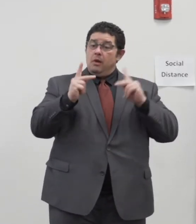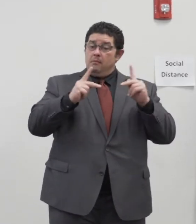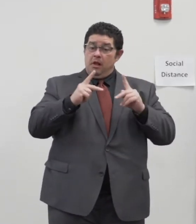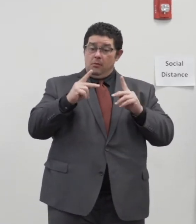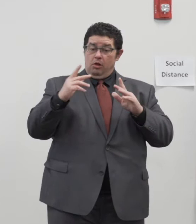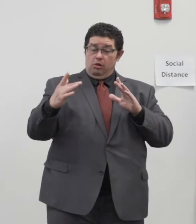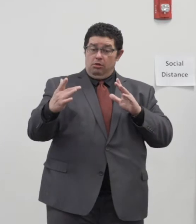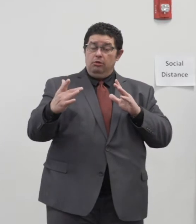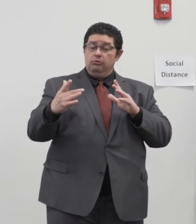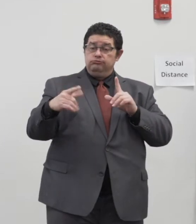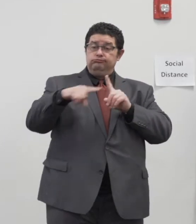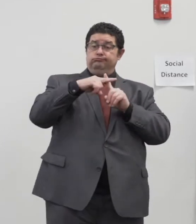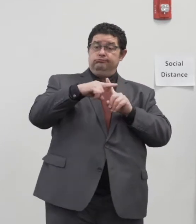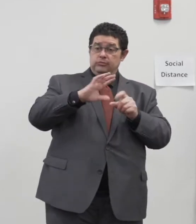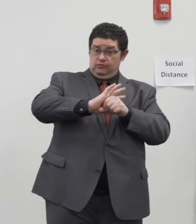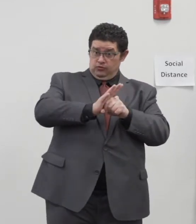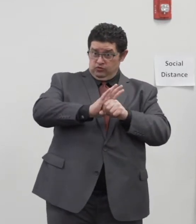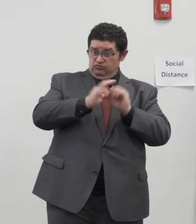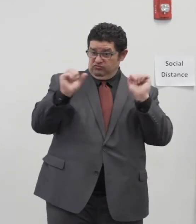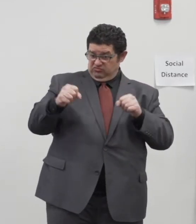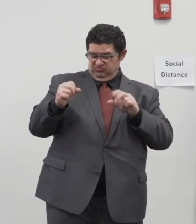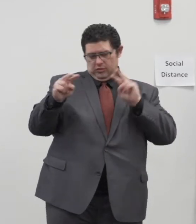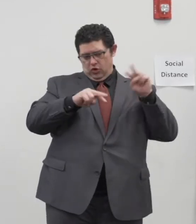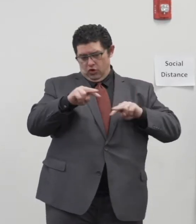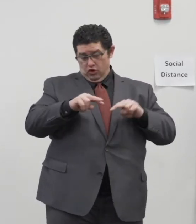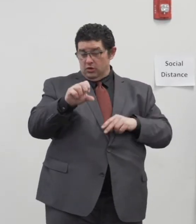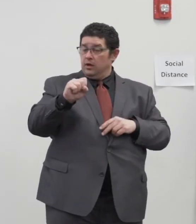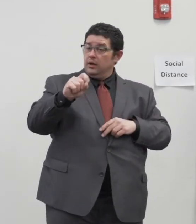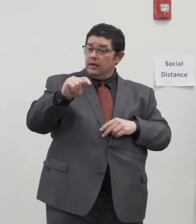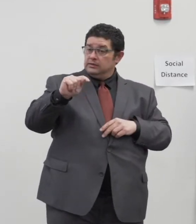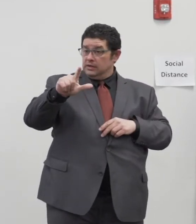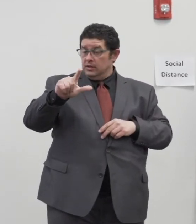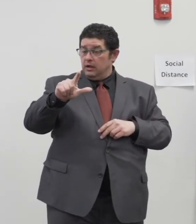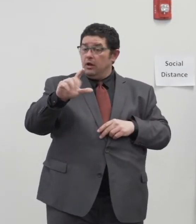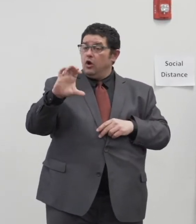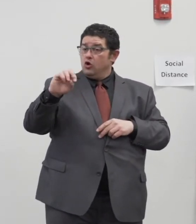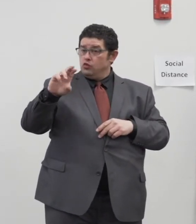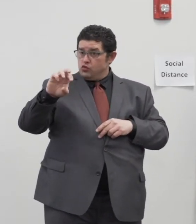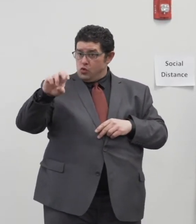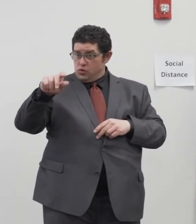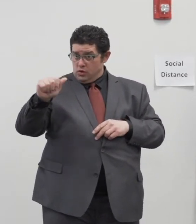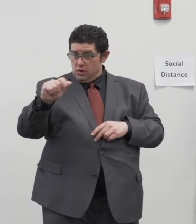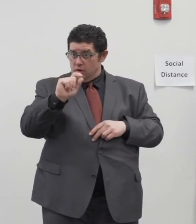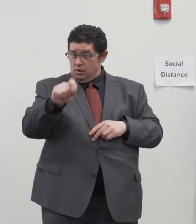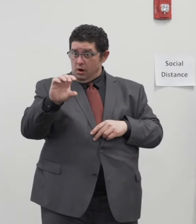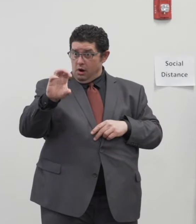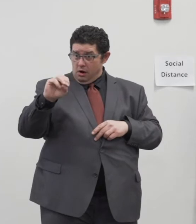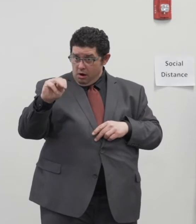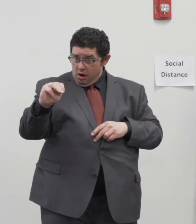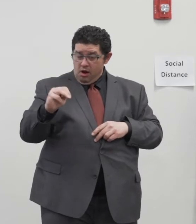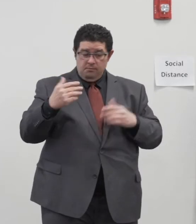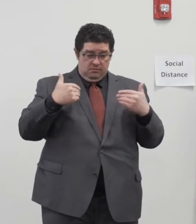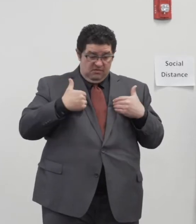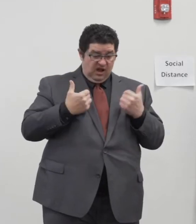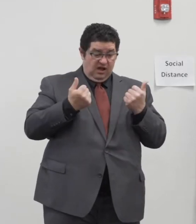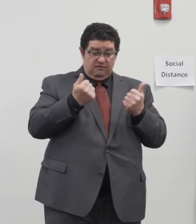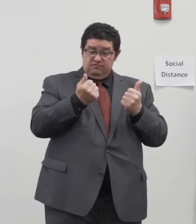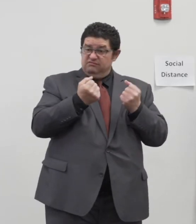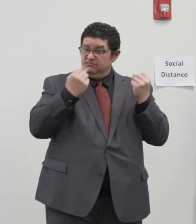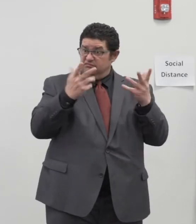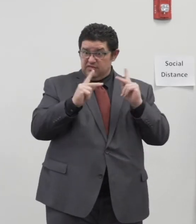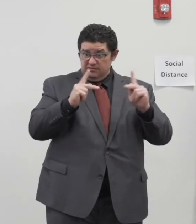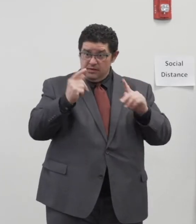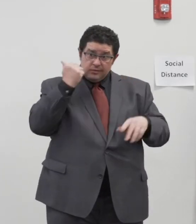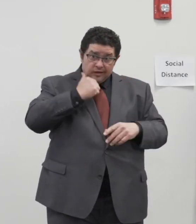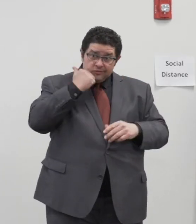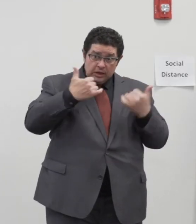stlcorona.com, we continue to have more cases every day. We continue to have people in our community who are dying